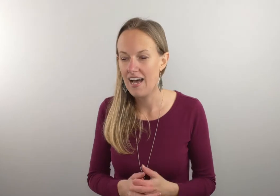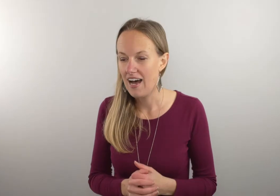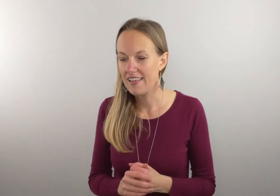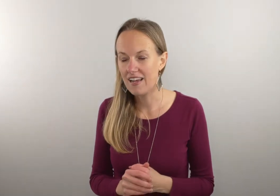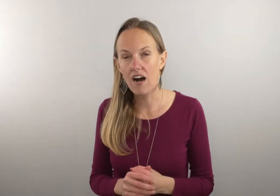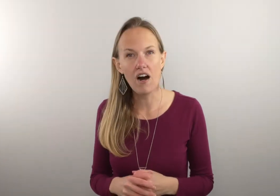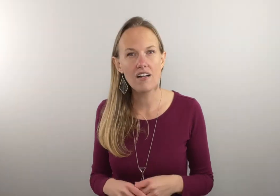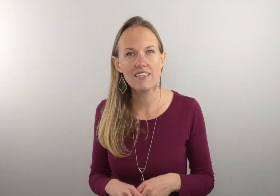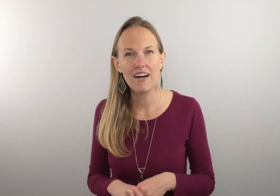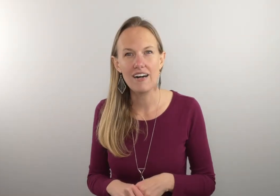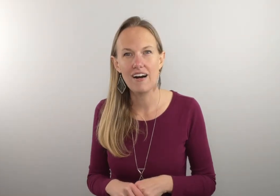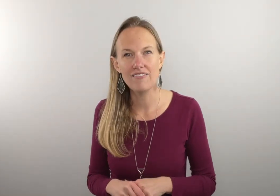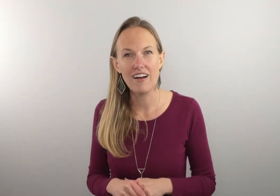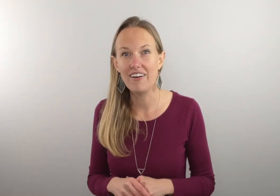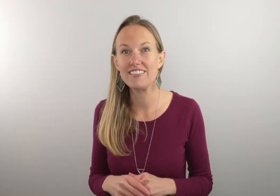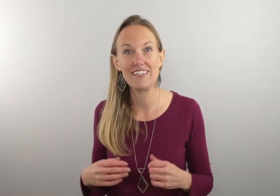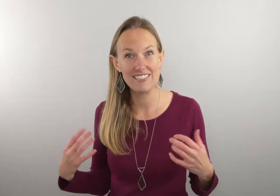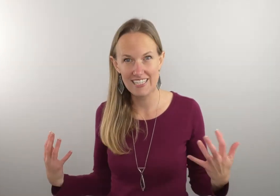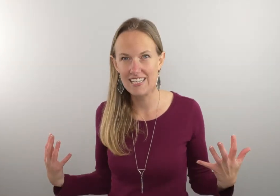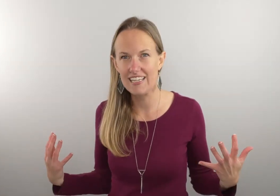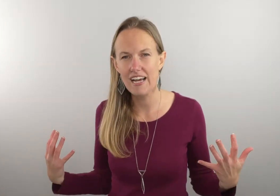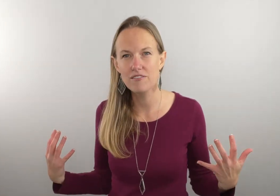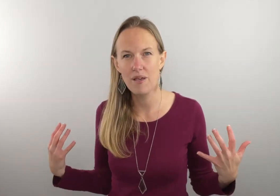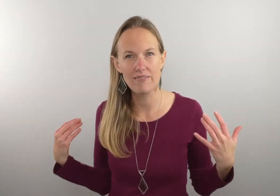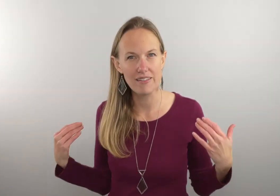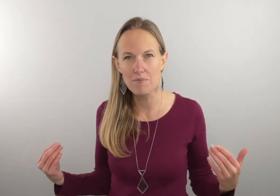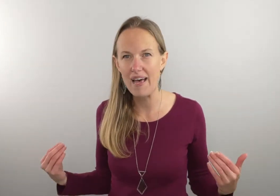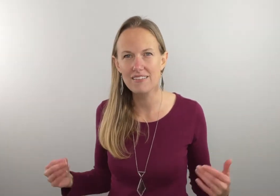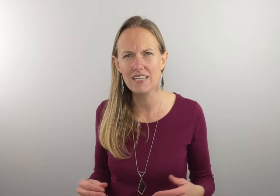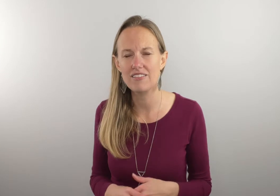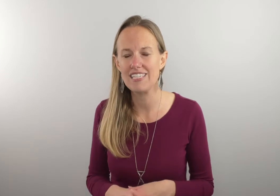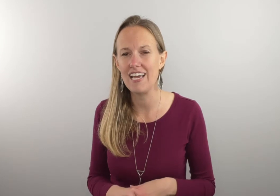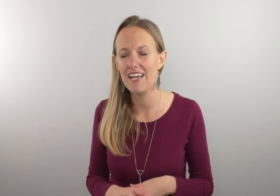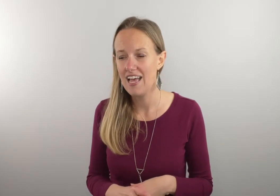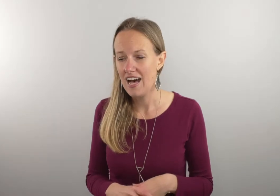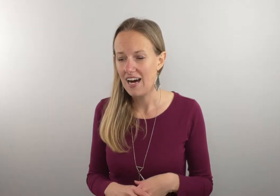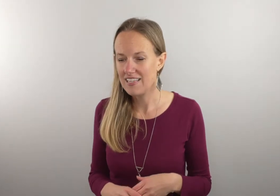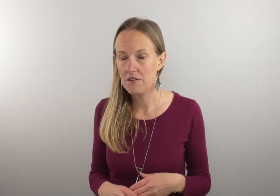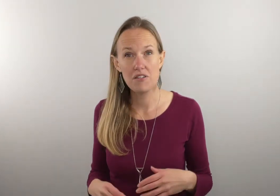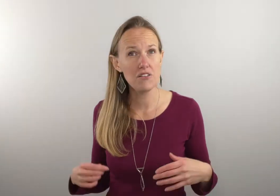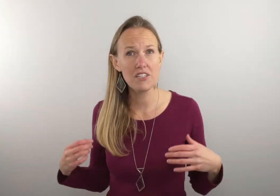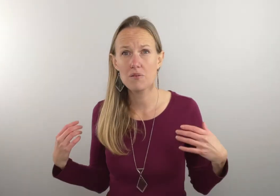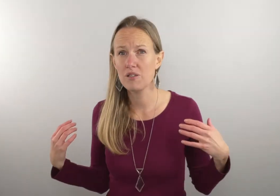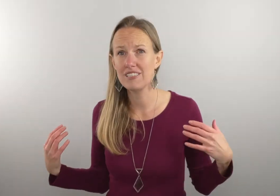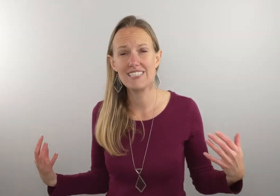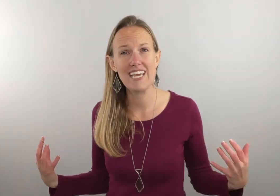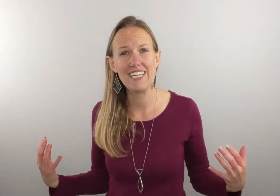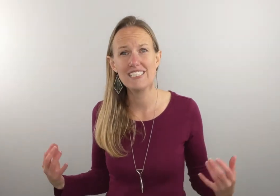I think all of us in our day-to-day lives we have little battles every day and then when you look at the world stage